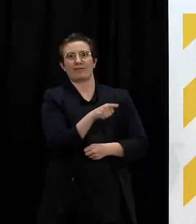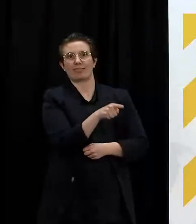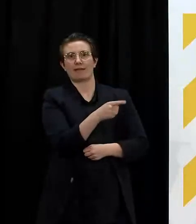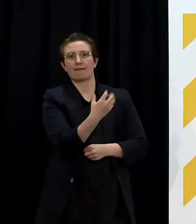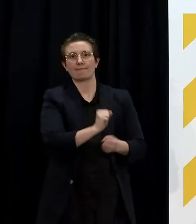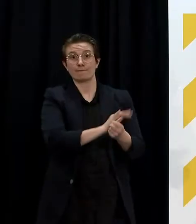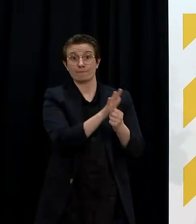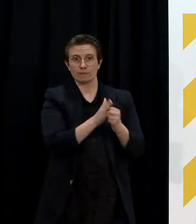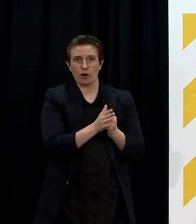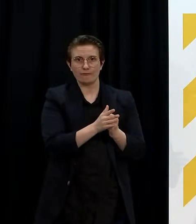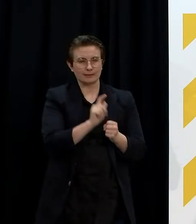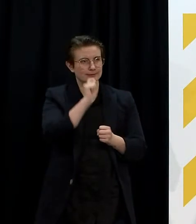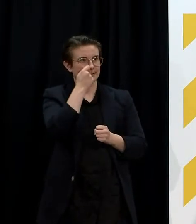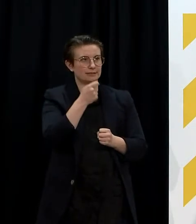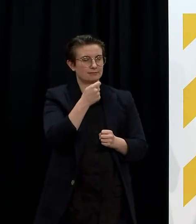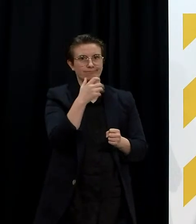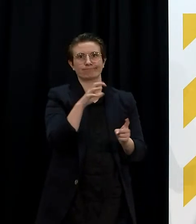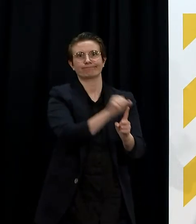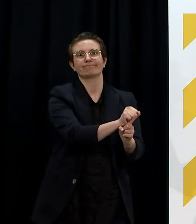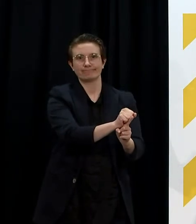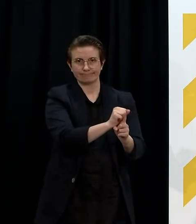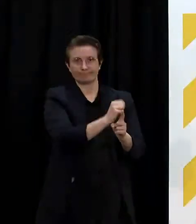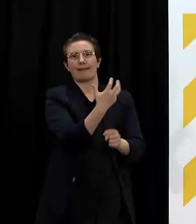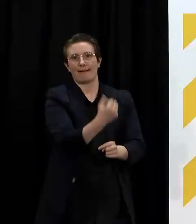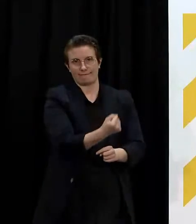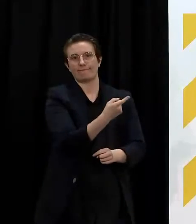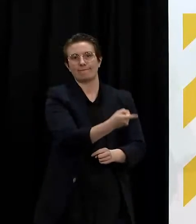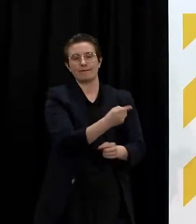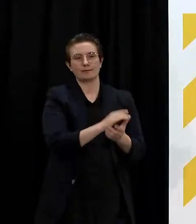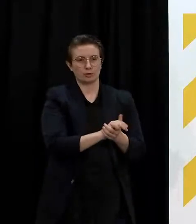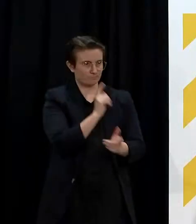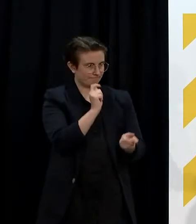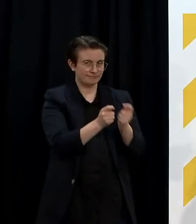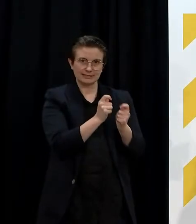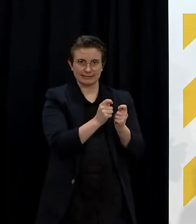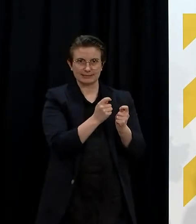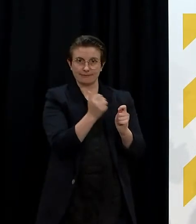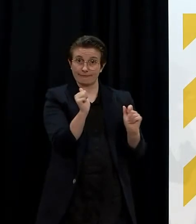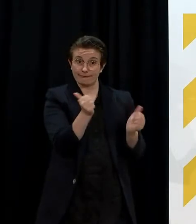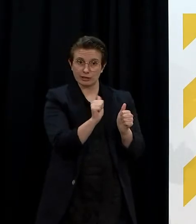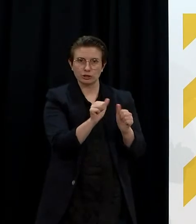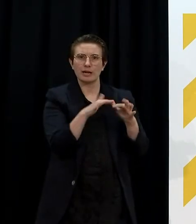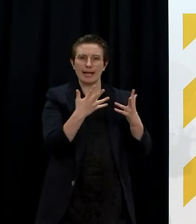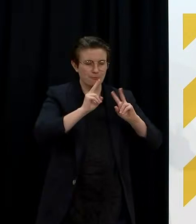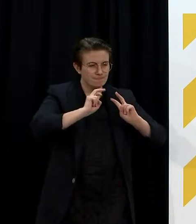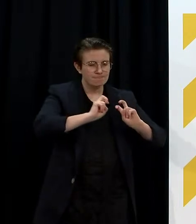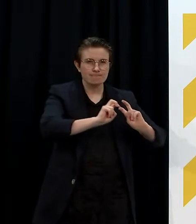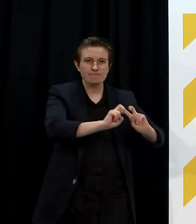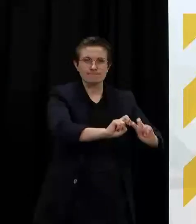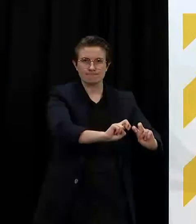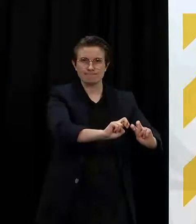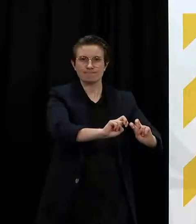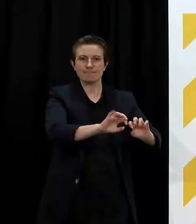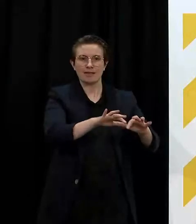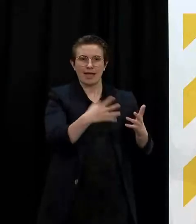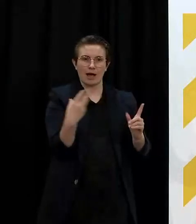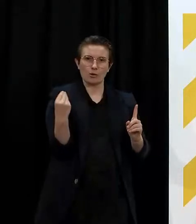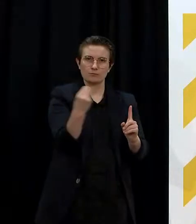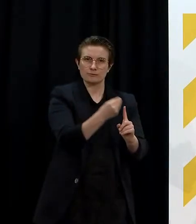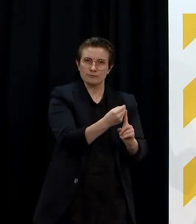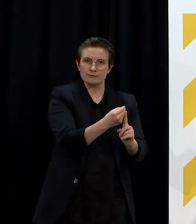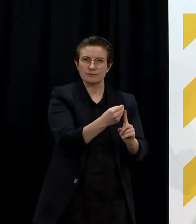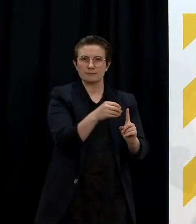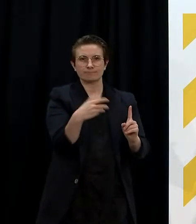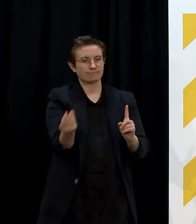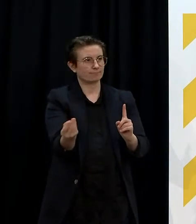our investigations continue. At this stage, it remains a positive result under investigation as opposed to a positive case.